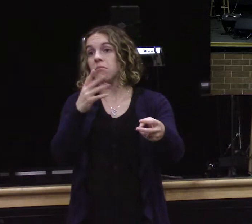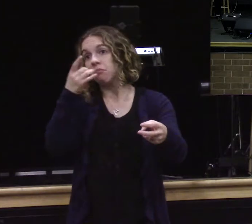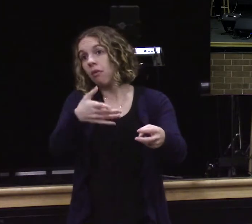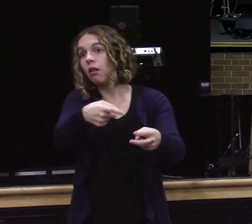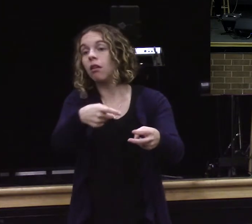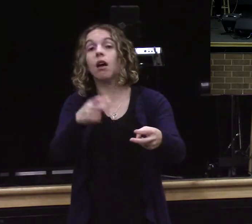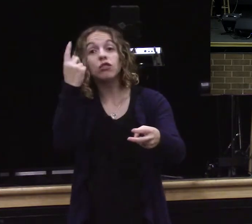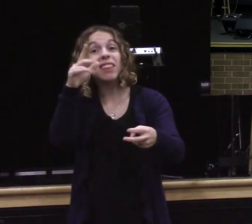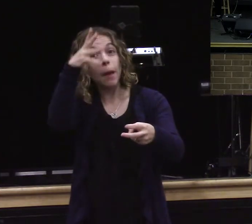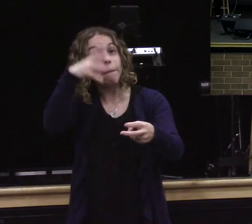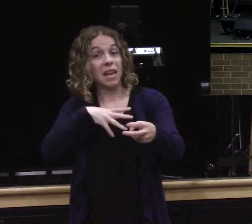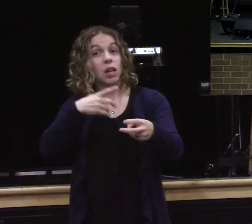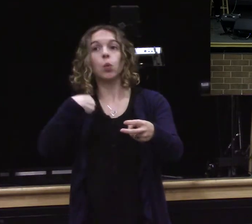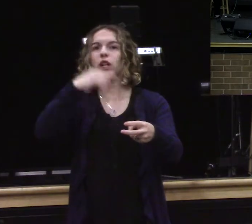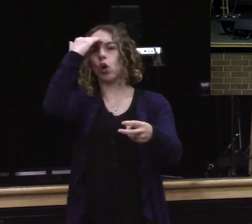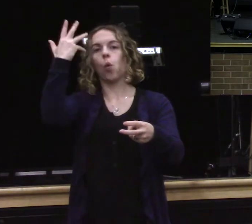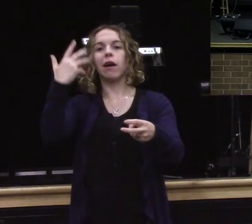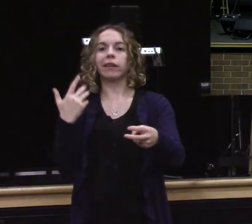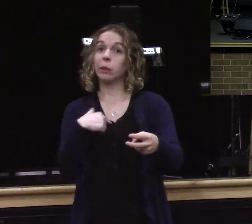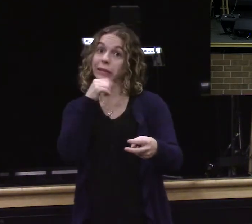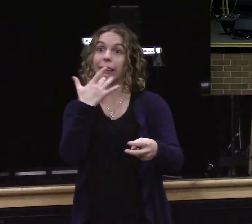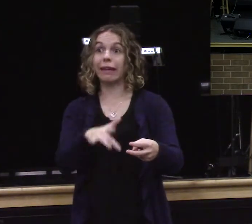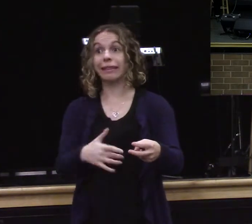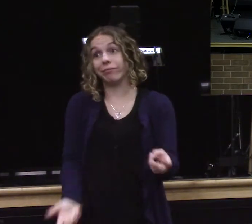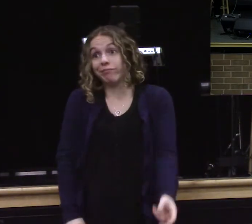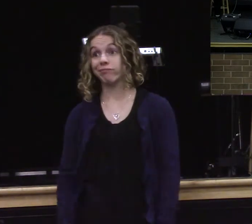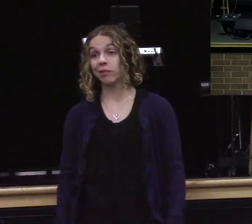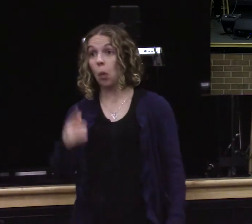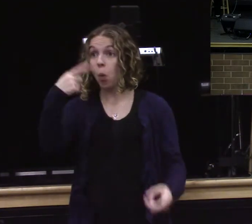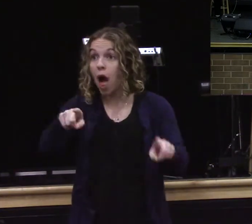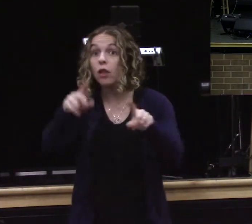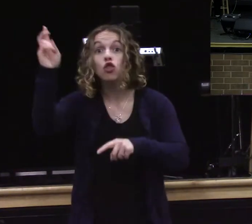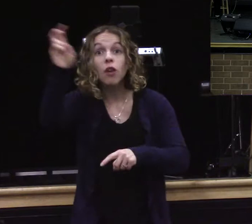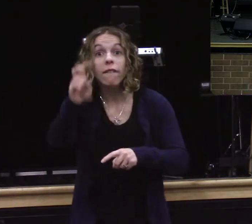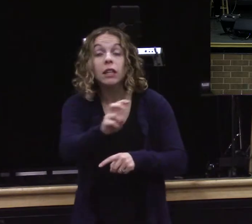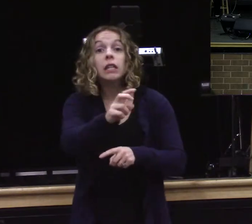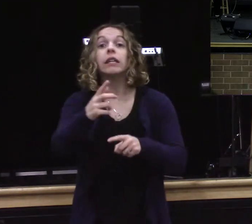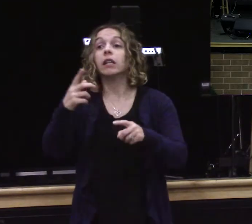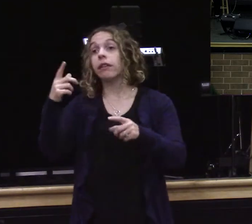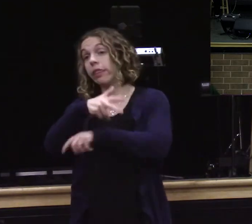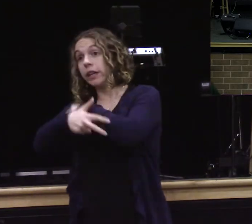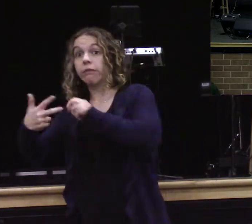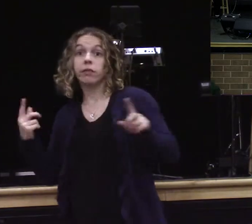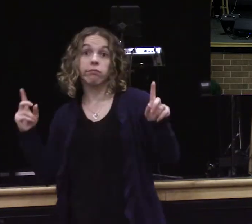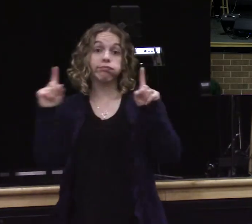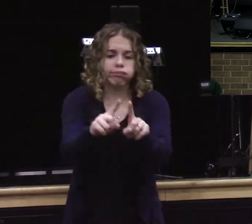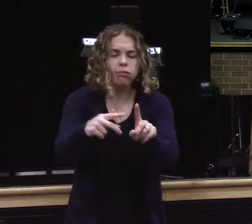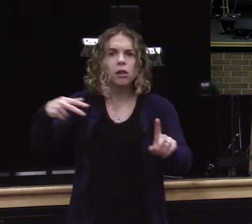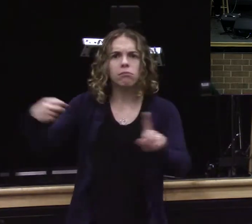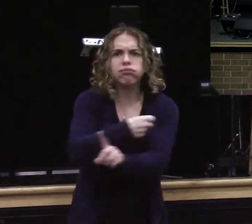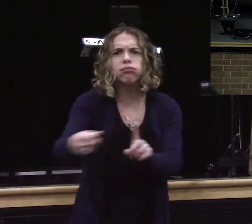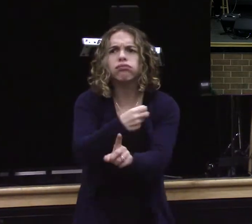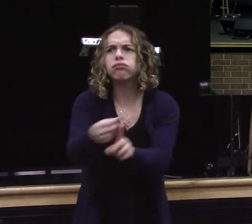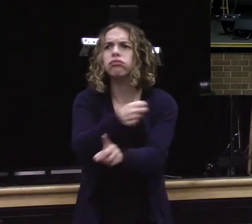That this man was that he had a misfortune on his journey. He fell among robbers. He was stripped. He was beaten. And he was left half